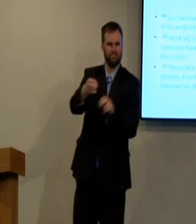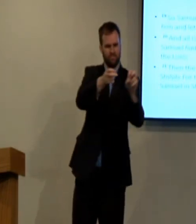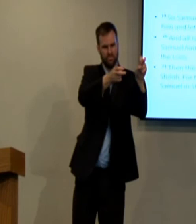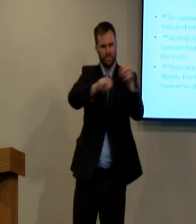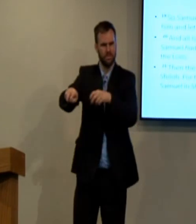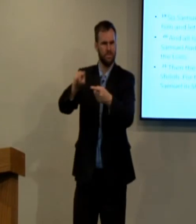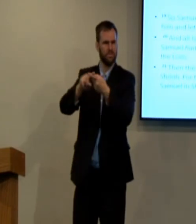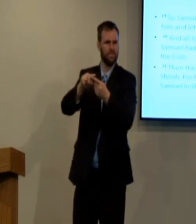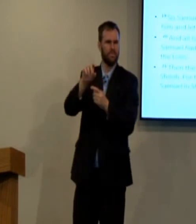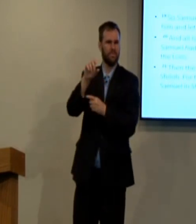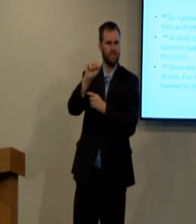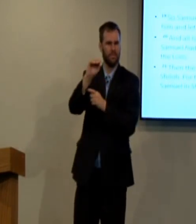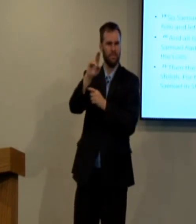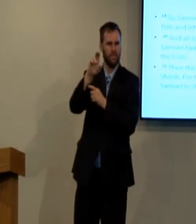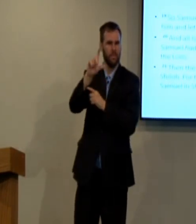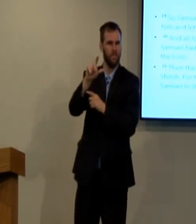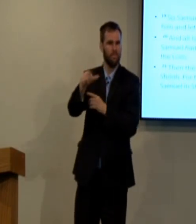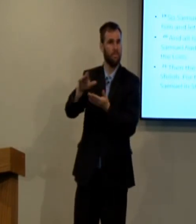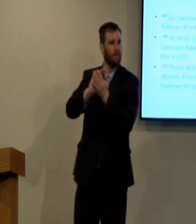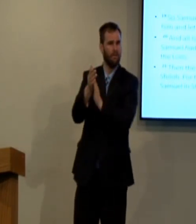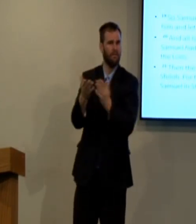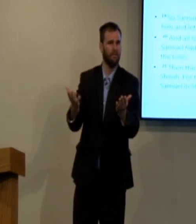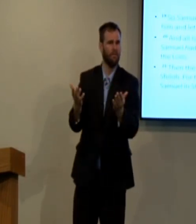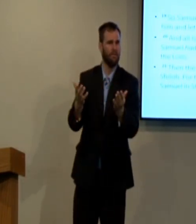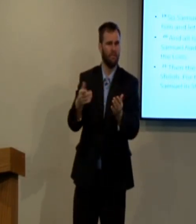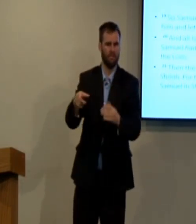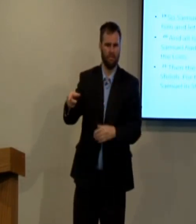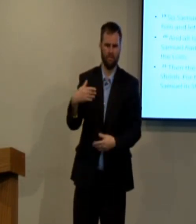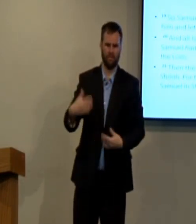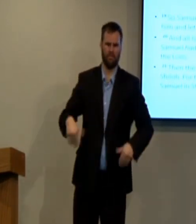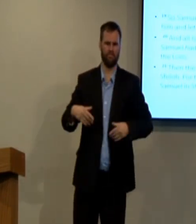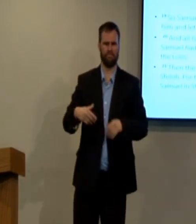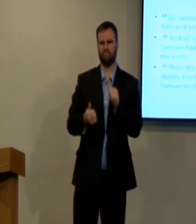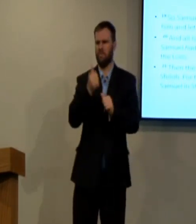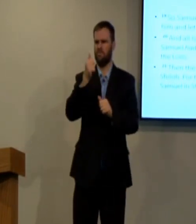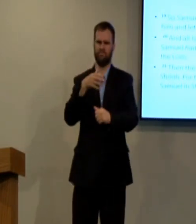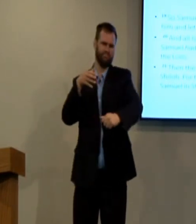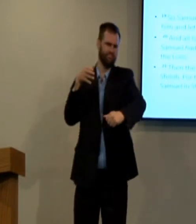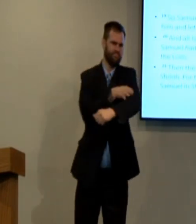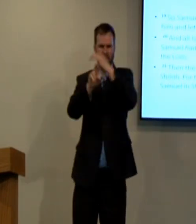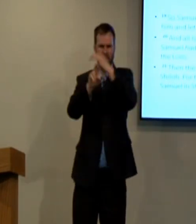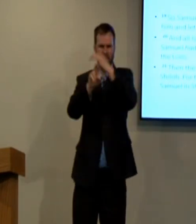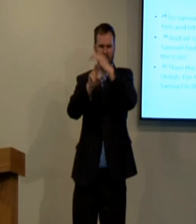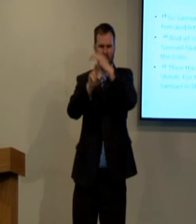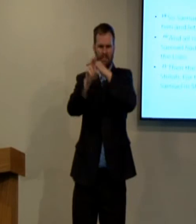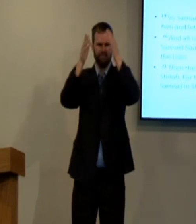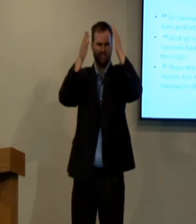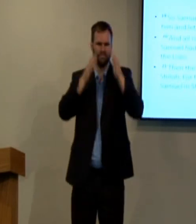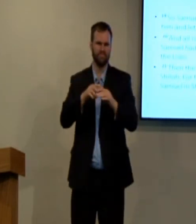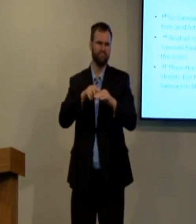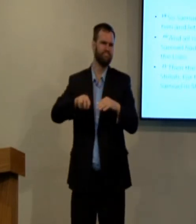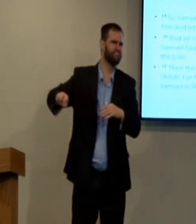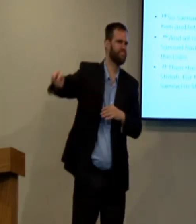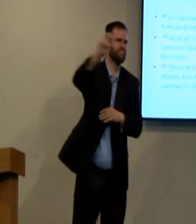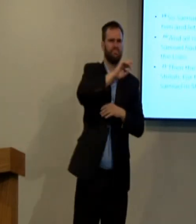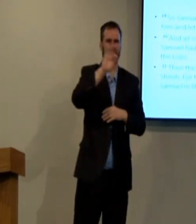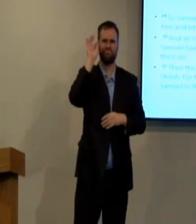Eli, would know Marlene and God turned the potential attention to Samuel. And Samuel became the most